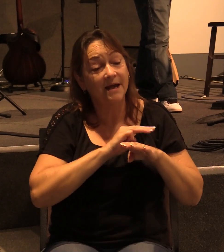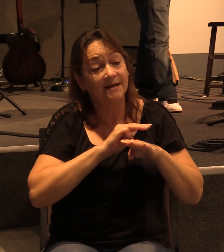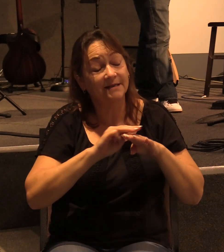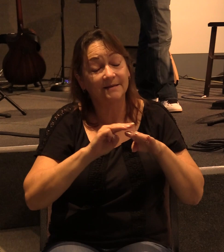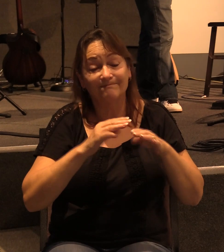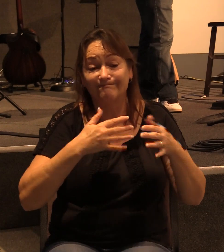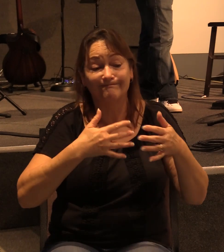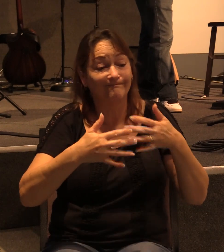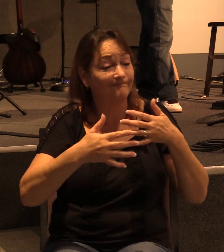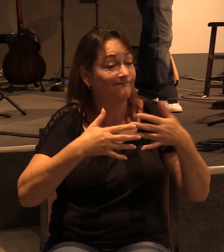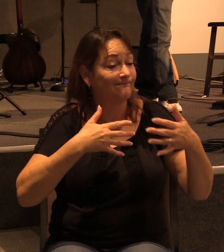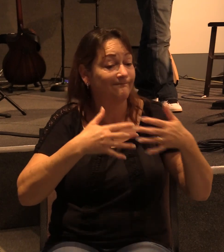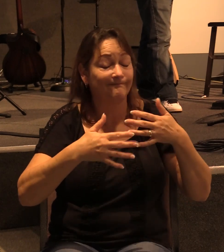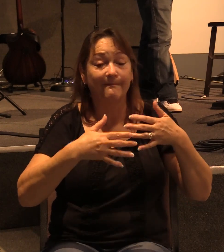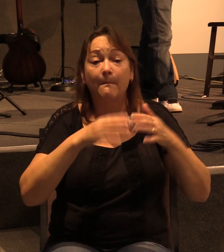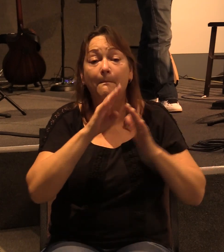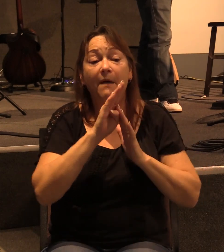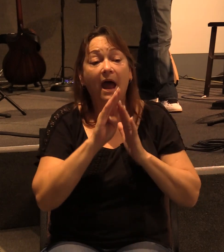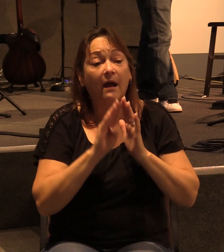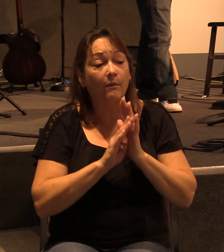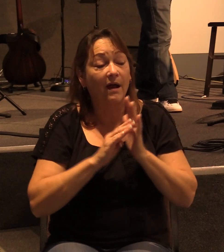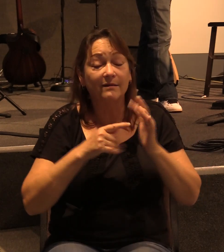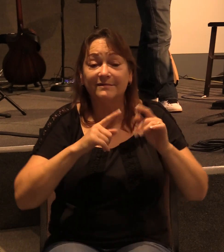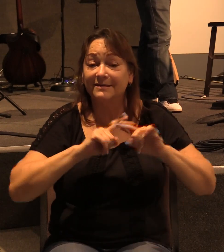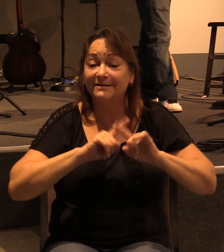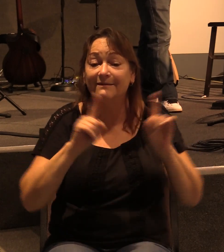even though they came from different backgrounds